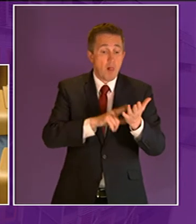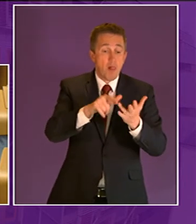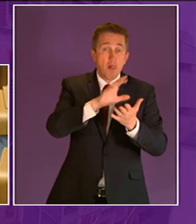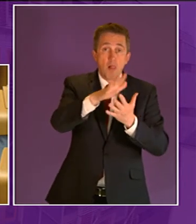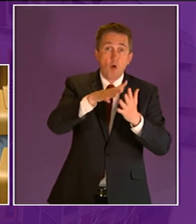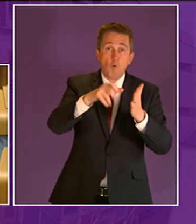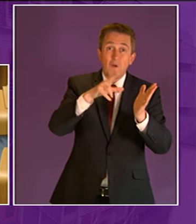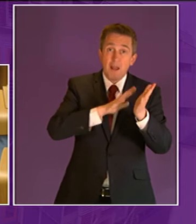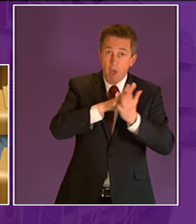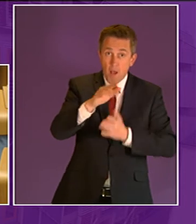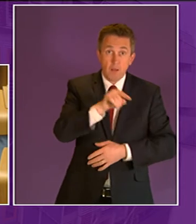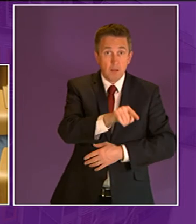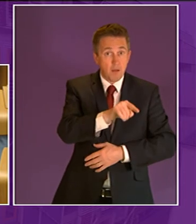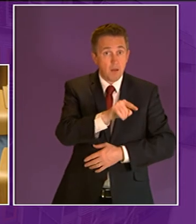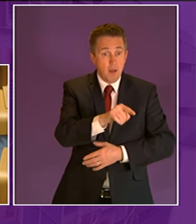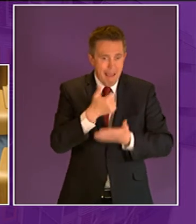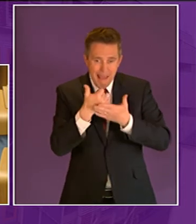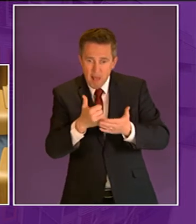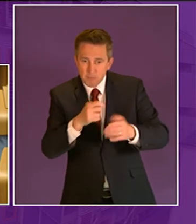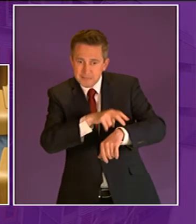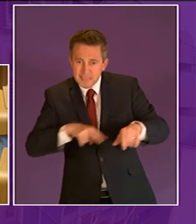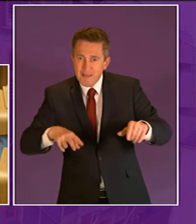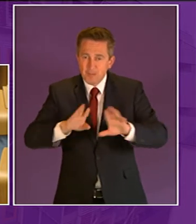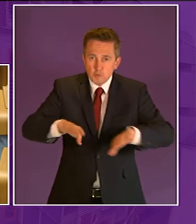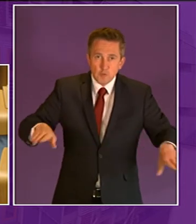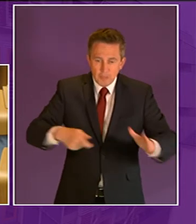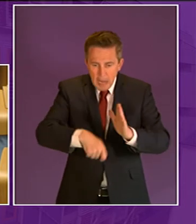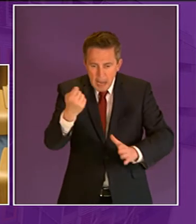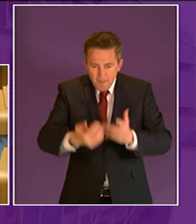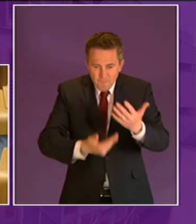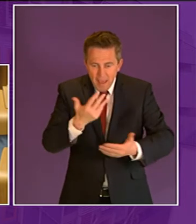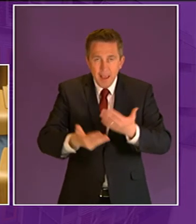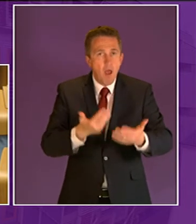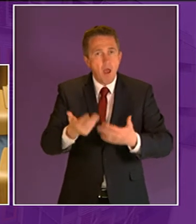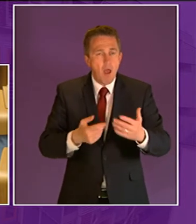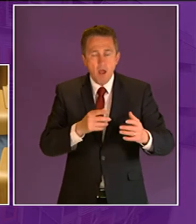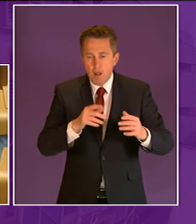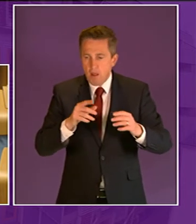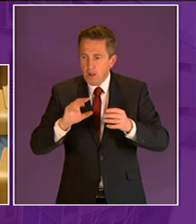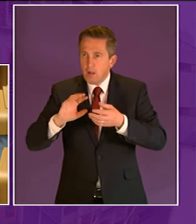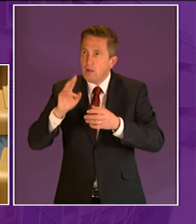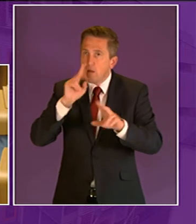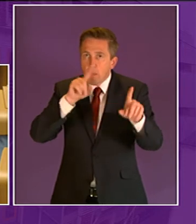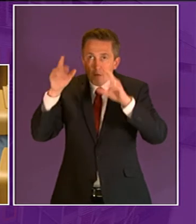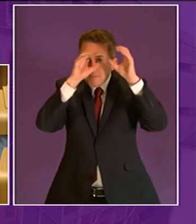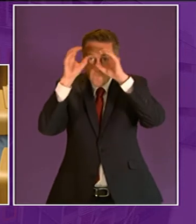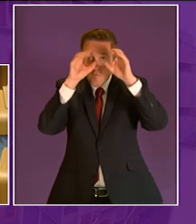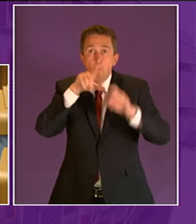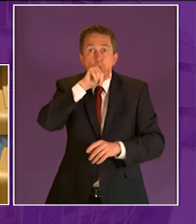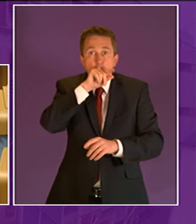staff and children in lighting a fire and building their own playground from fallen trees and spotting variety of birds insects and ground animals